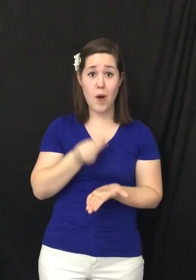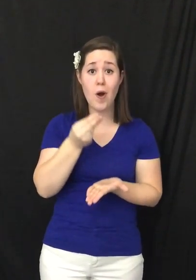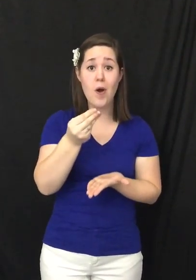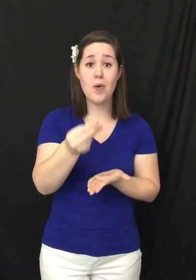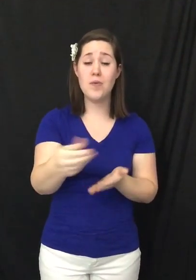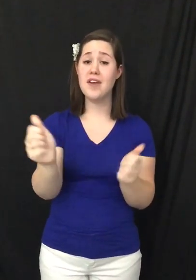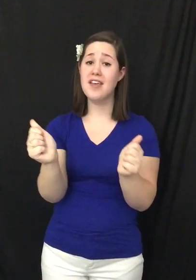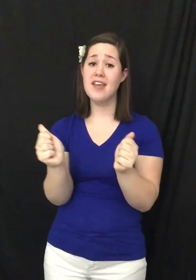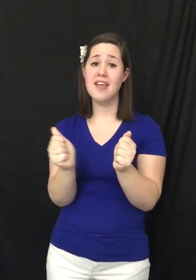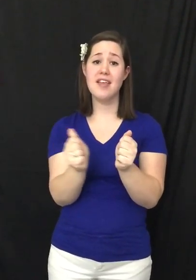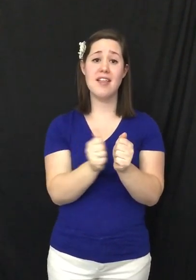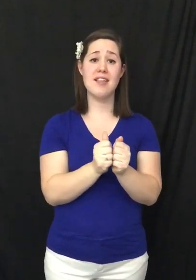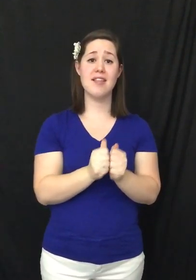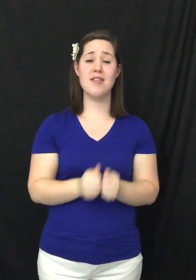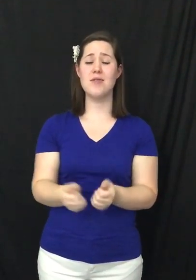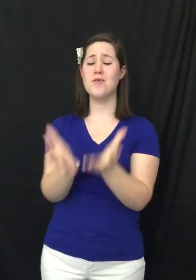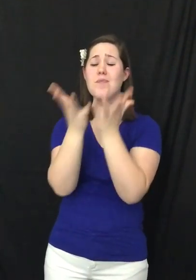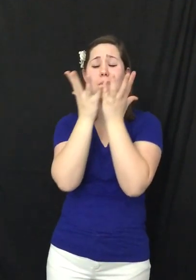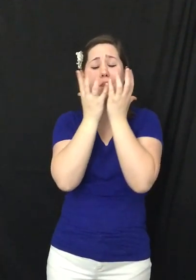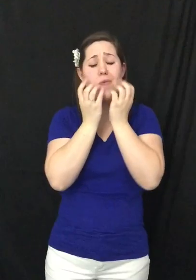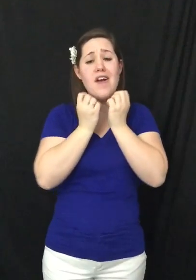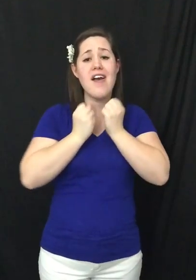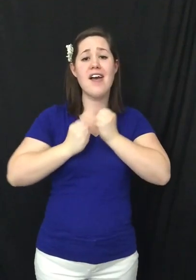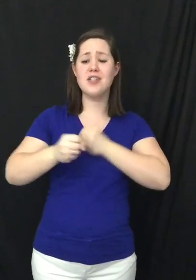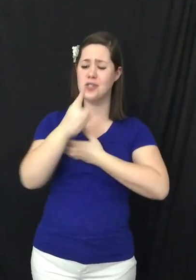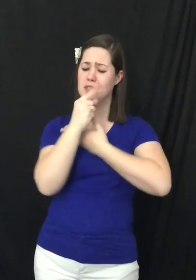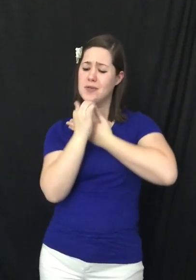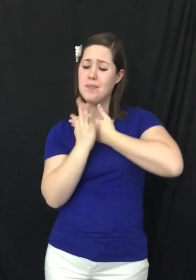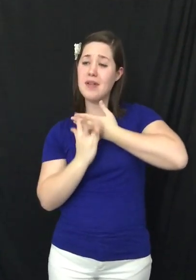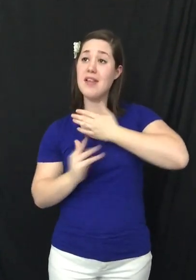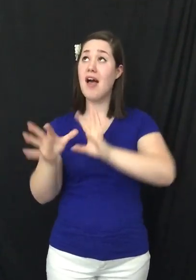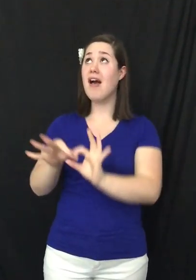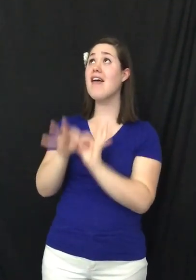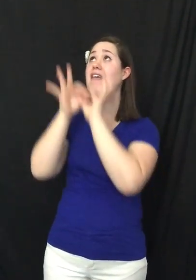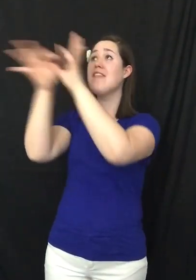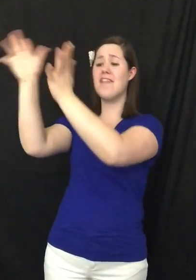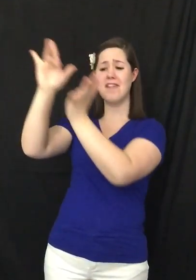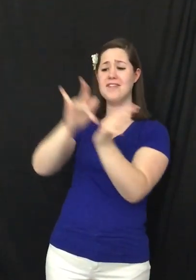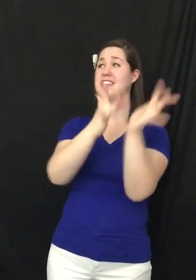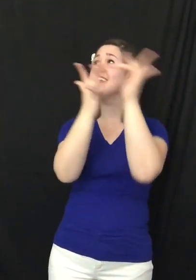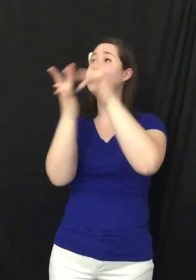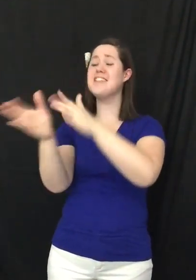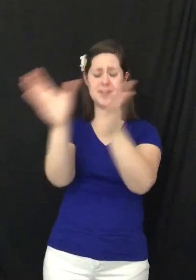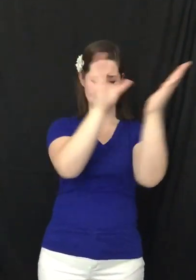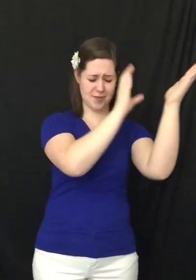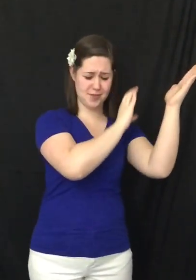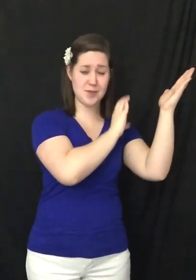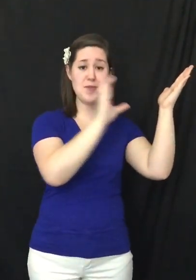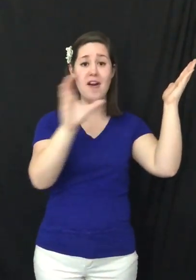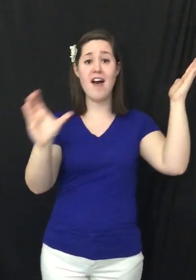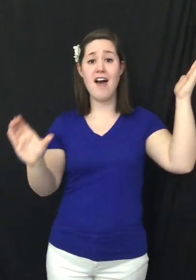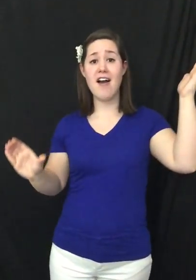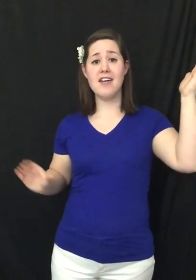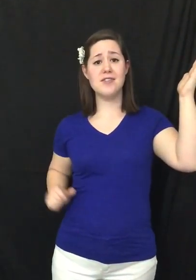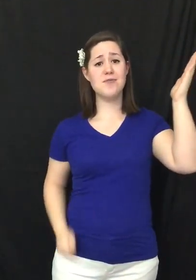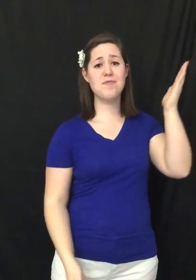born with The precious blood of Jesus Christ